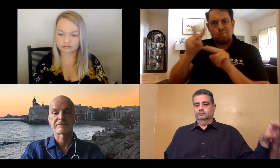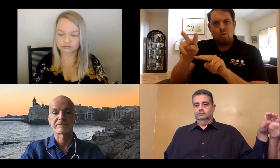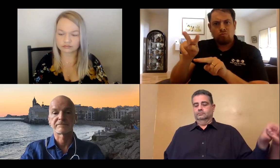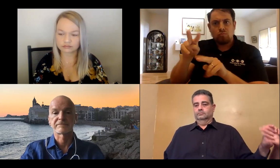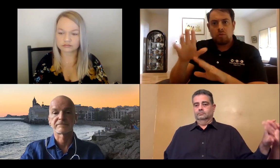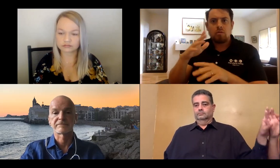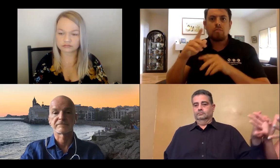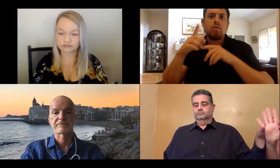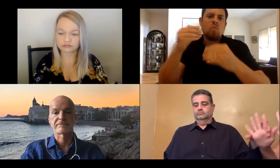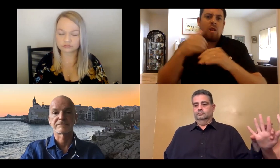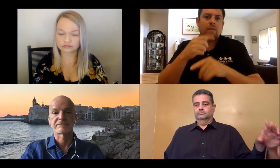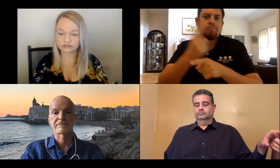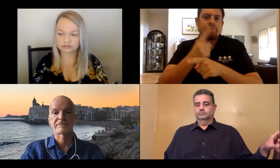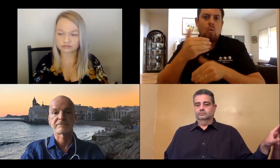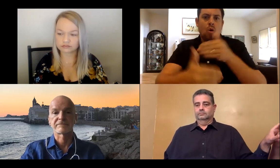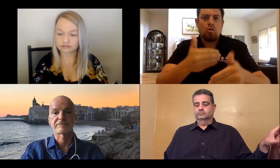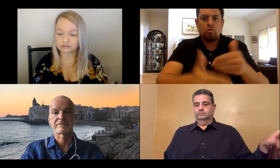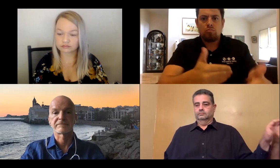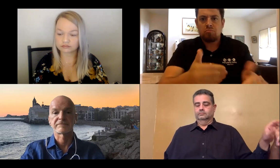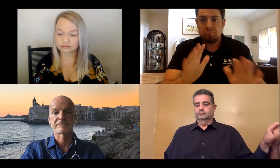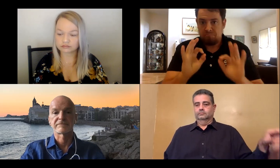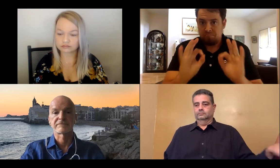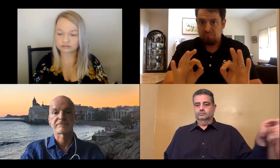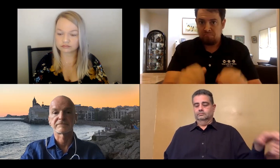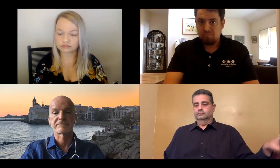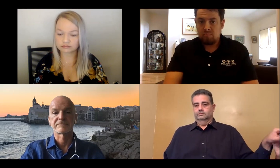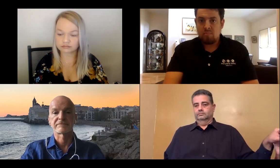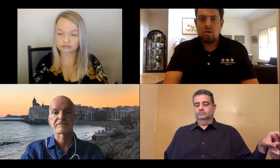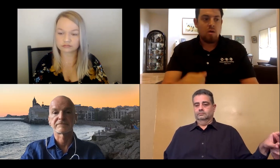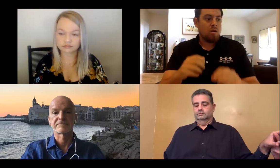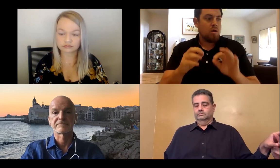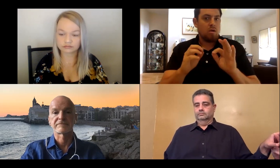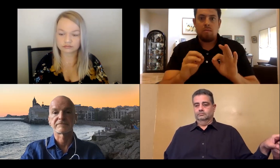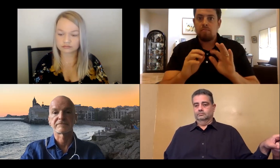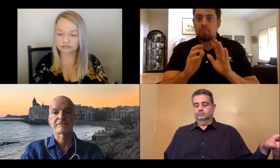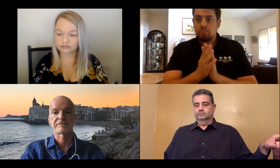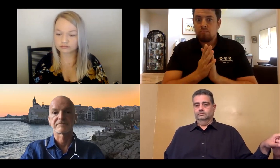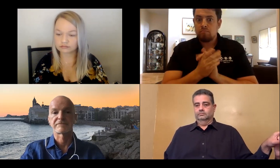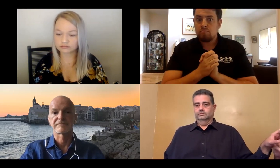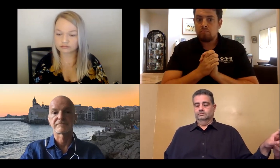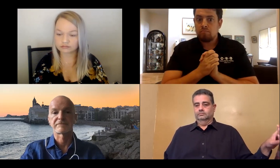end of the presentation but feel free to enter them in the chat at any time as we go through.